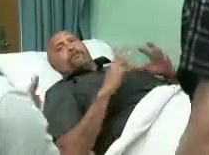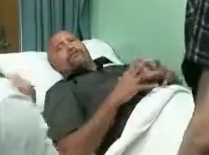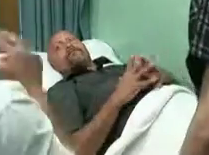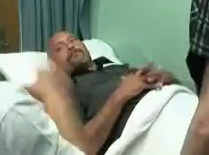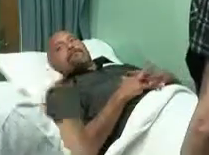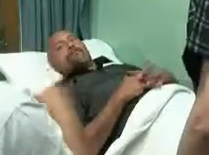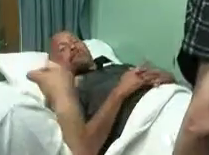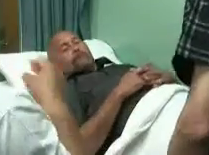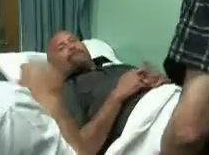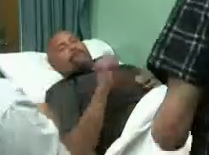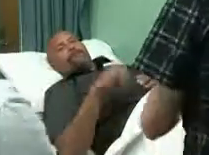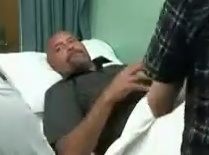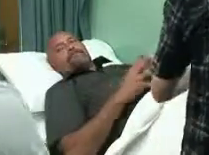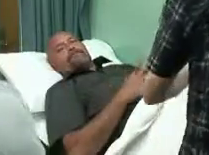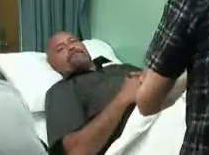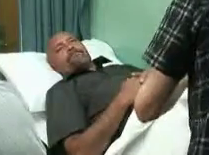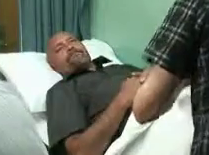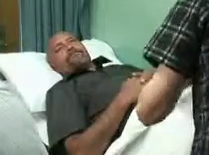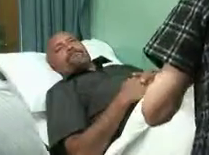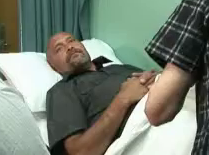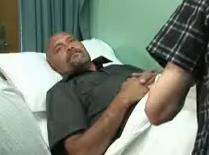you. I'll lift up the sheet. Yep.